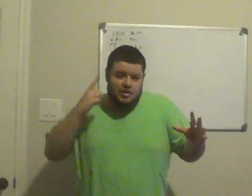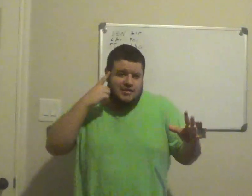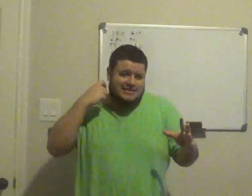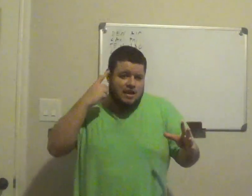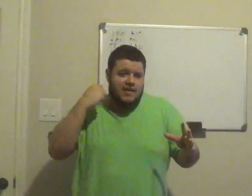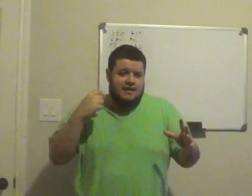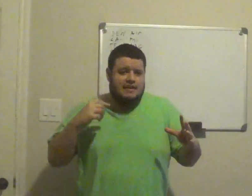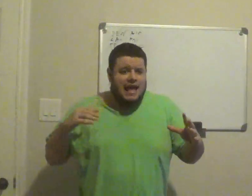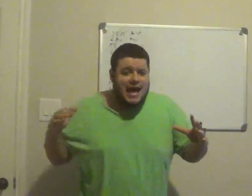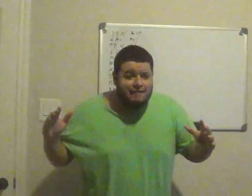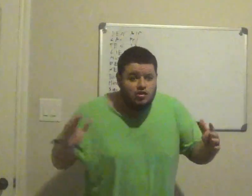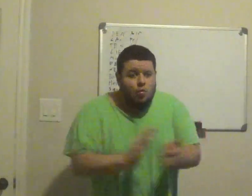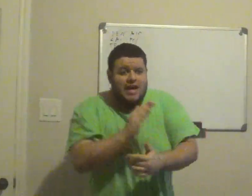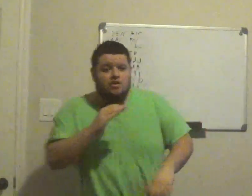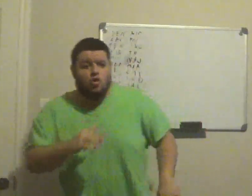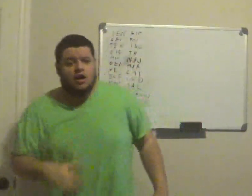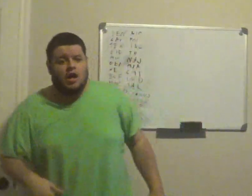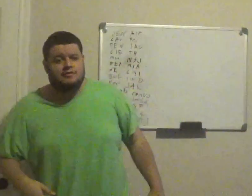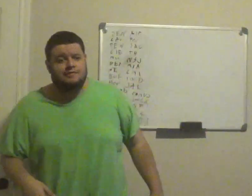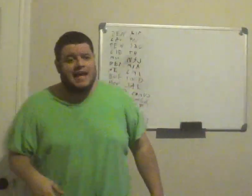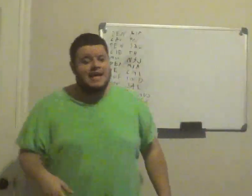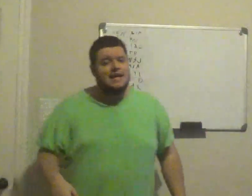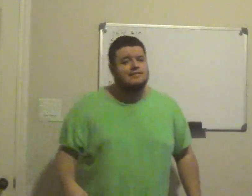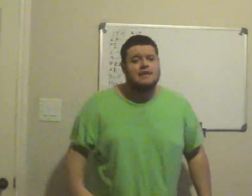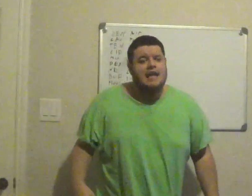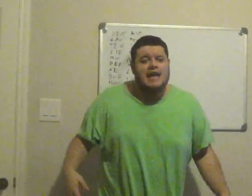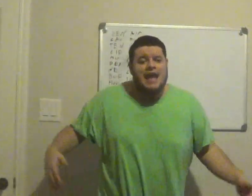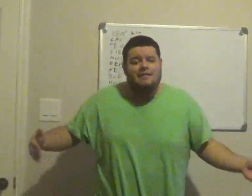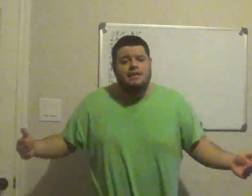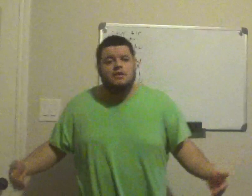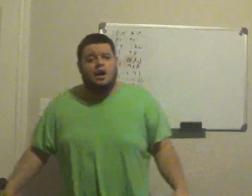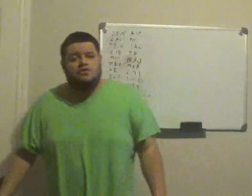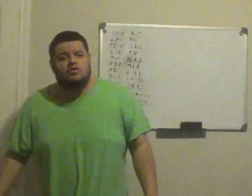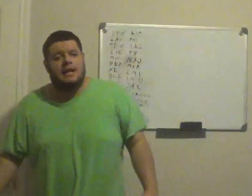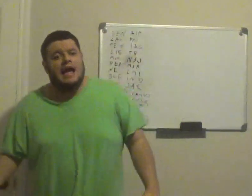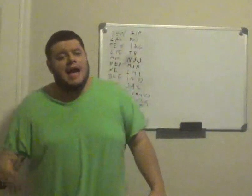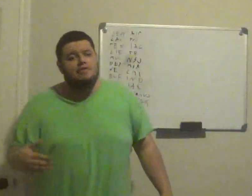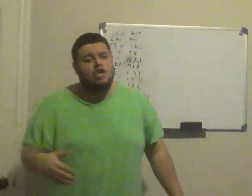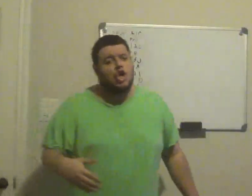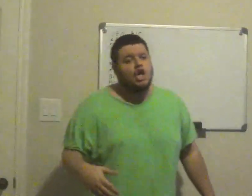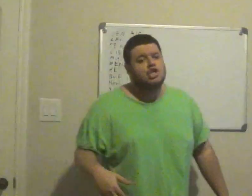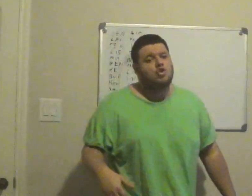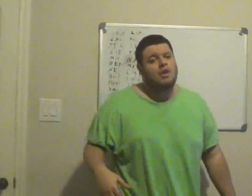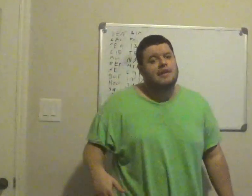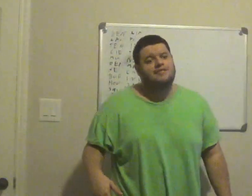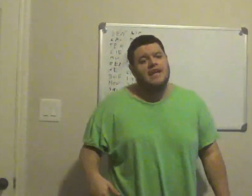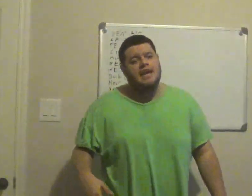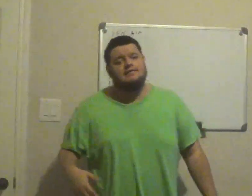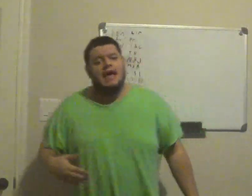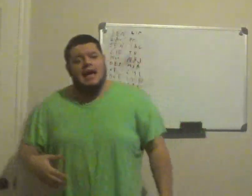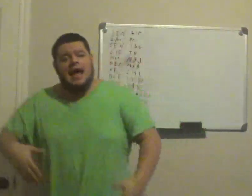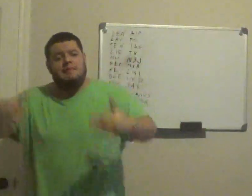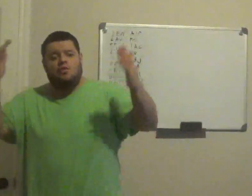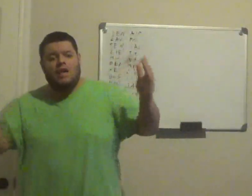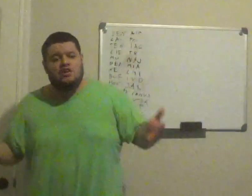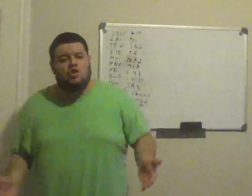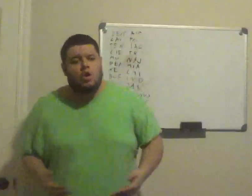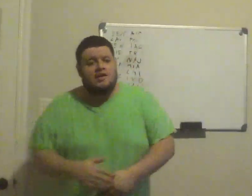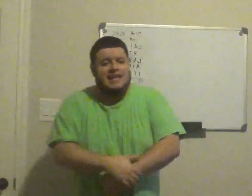consider this, having the Raiders go to Las Vegas, and having the, excuse me, having the Chargers go to Las Vegas, and having the Raiders go to Los